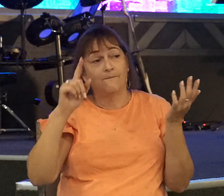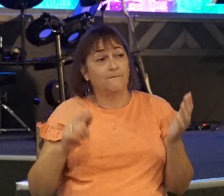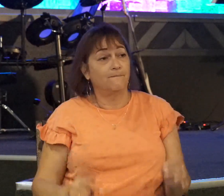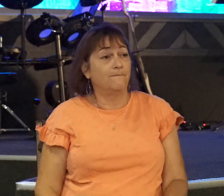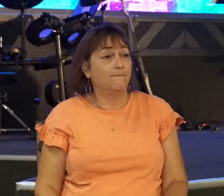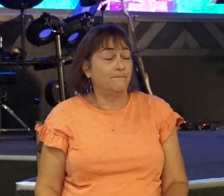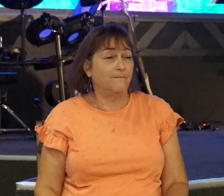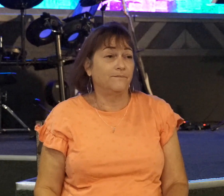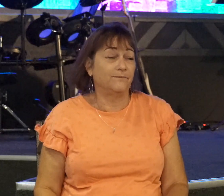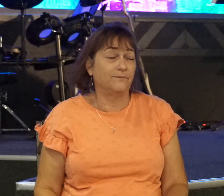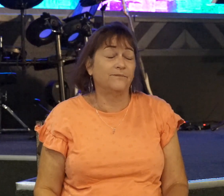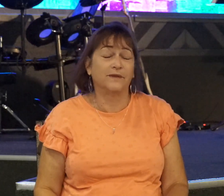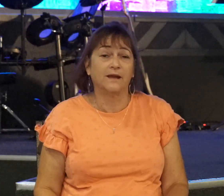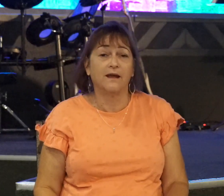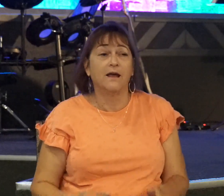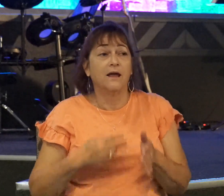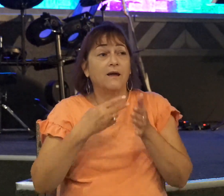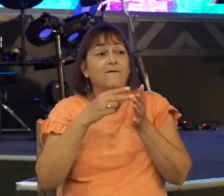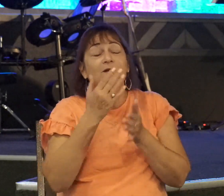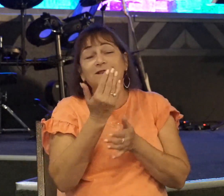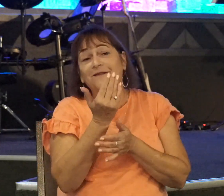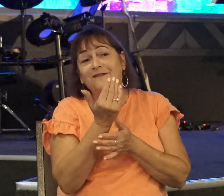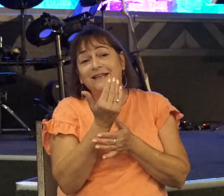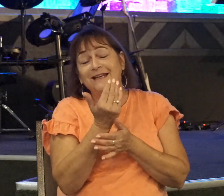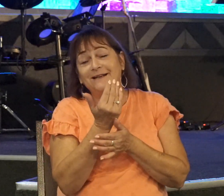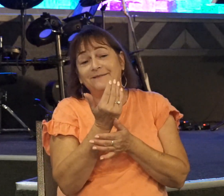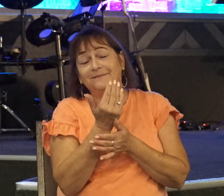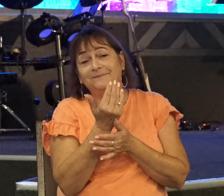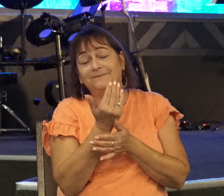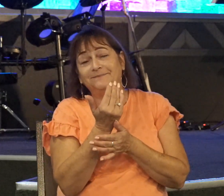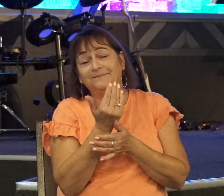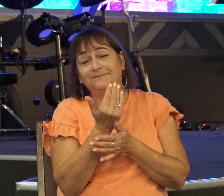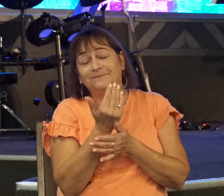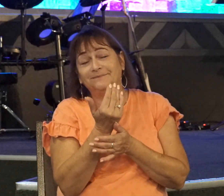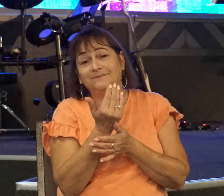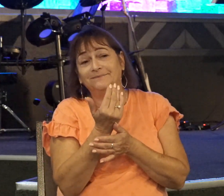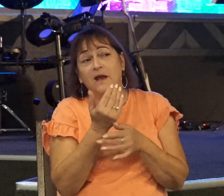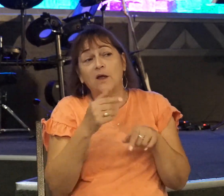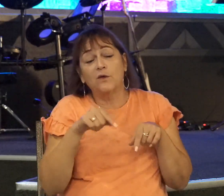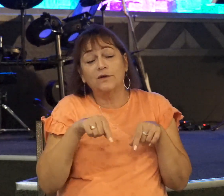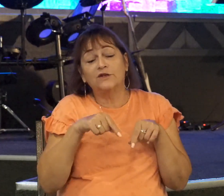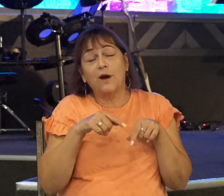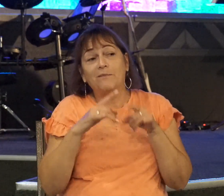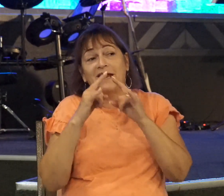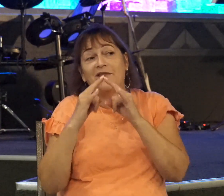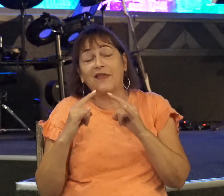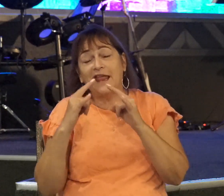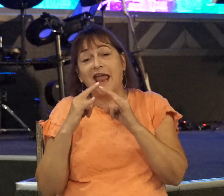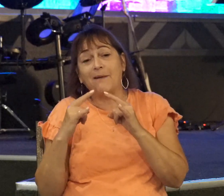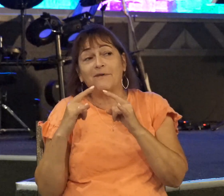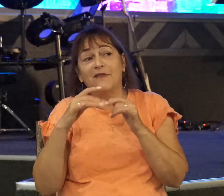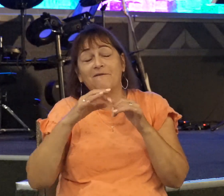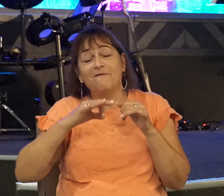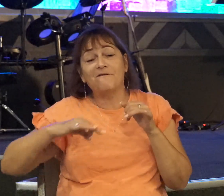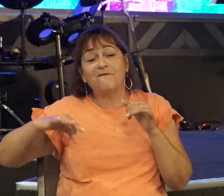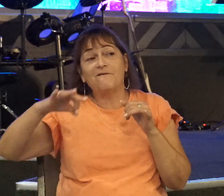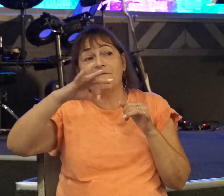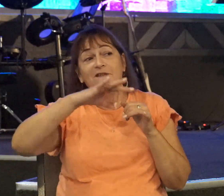Well, verse 15 says, And there was trembling in the camp, in the field, and among all the people.